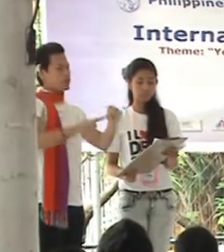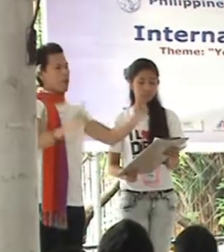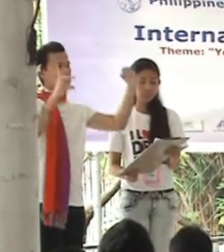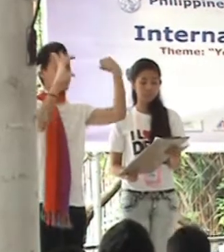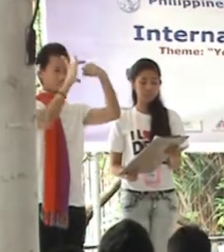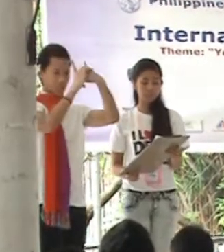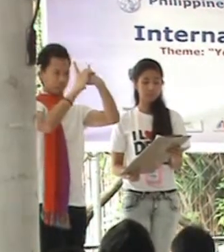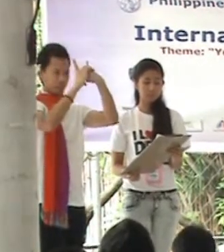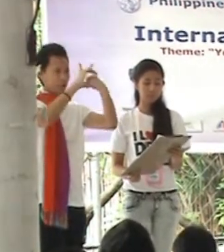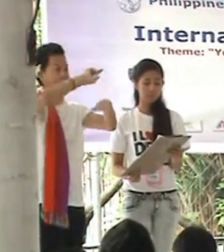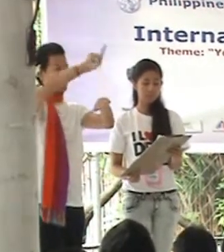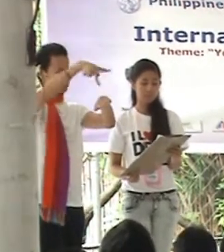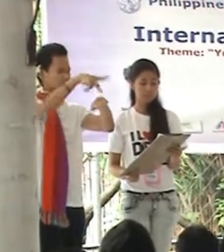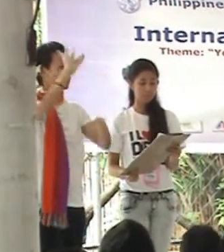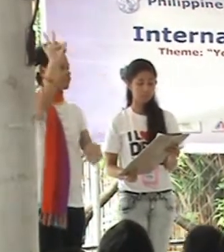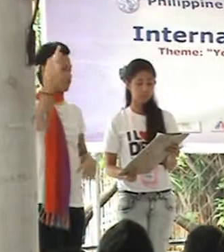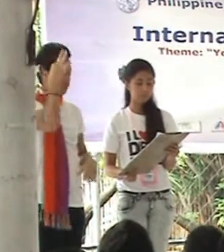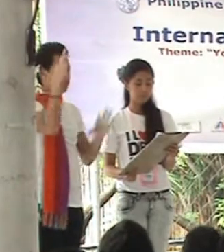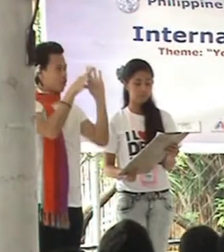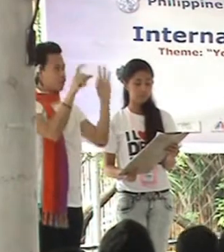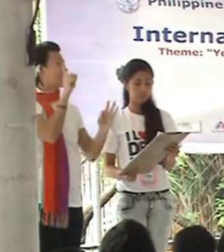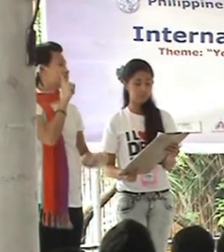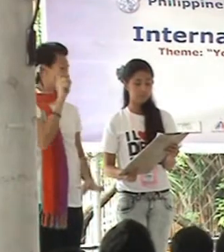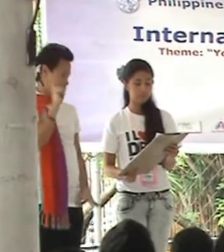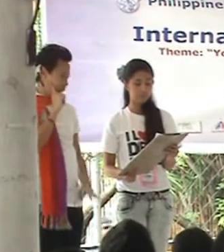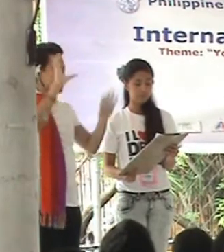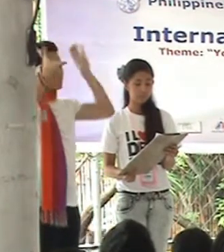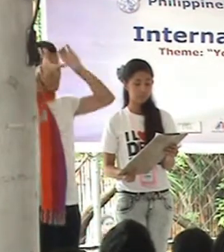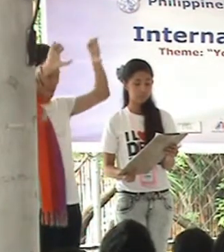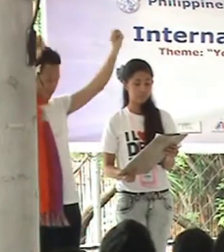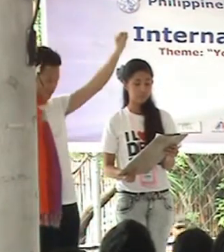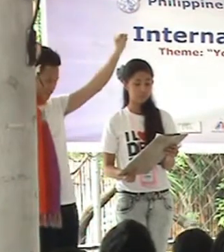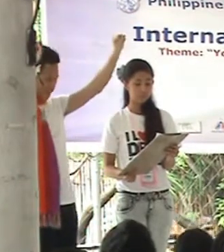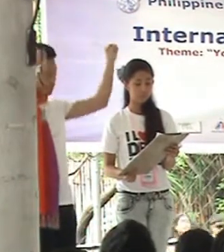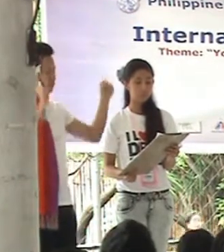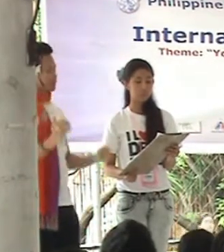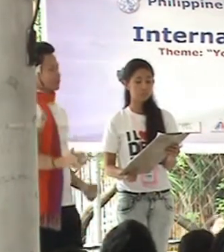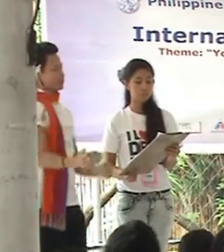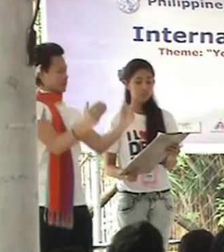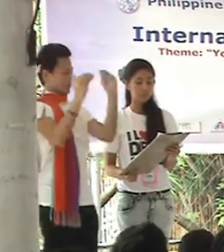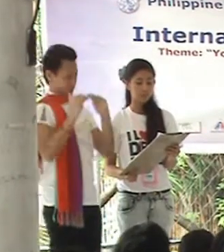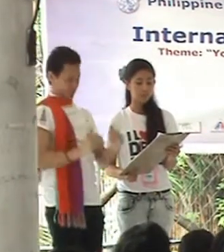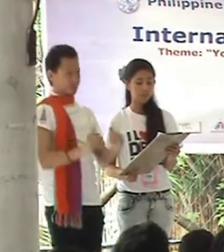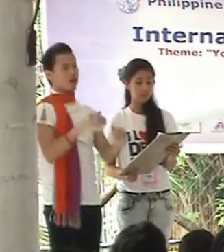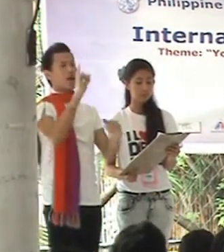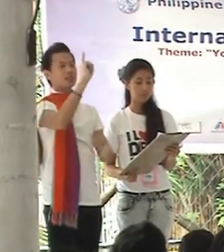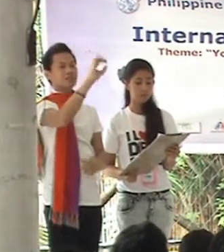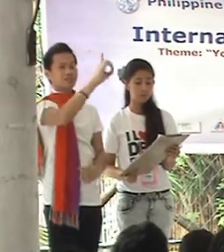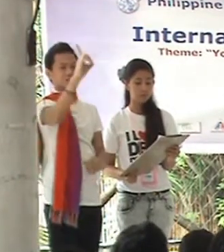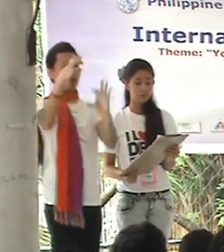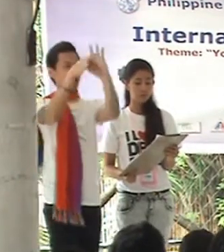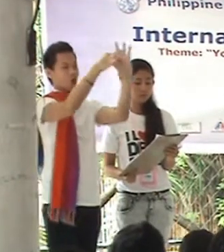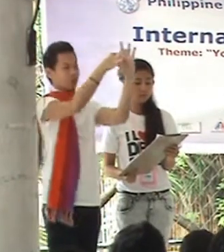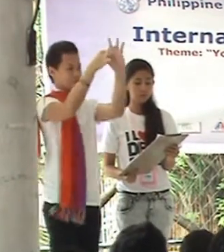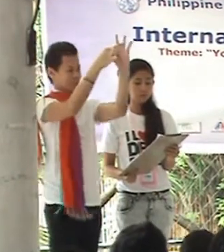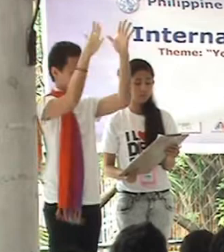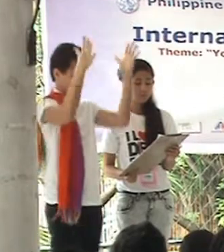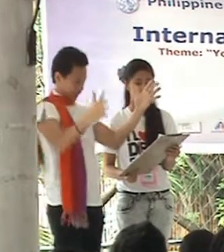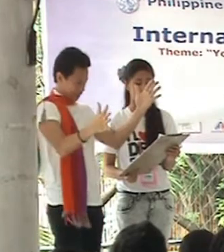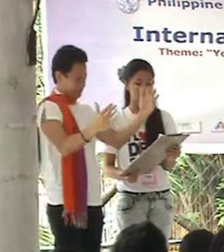Now the program will start with the Philippine Federation of the Deaf, the president, and